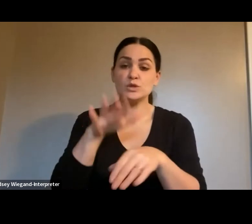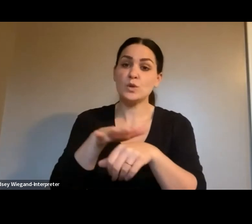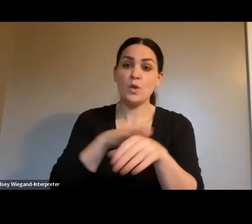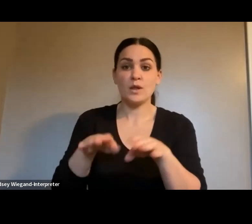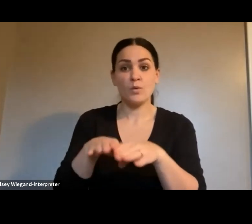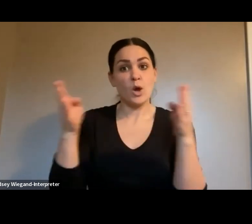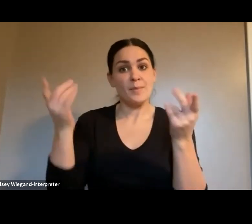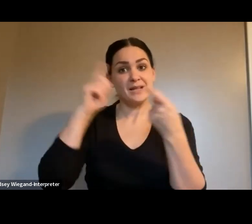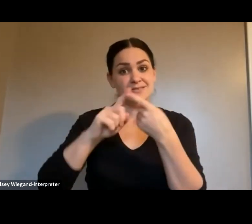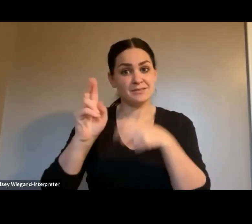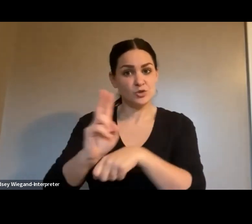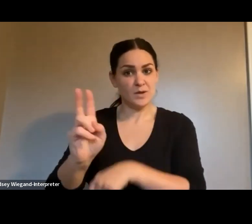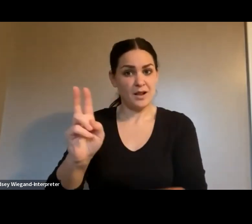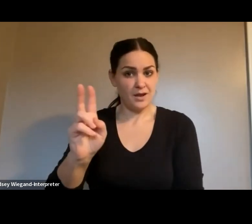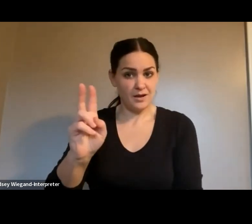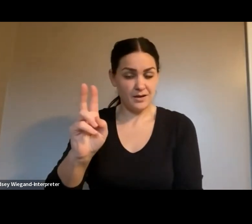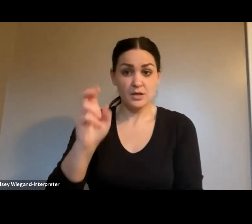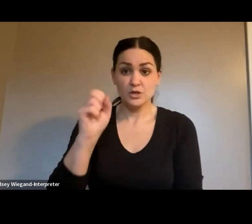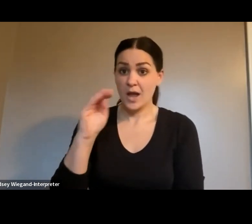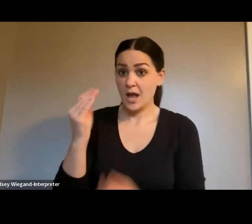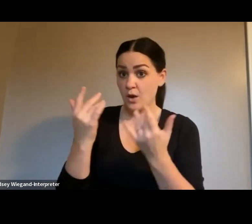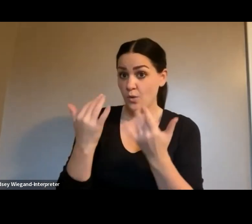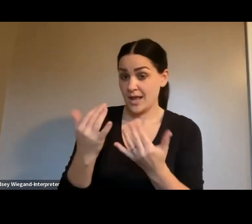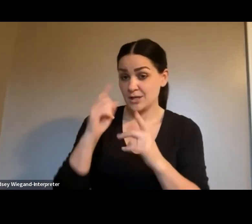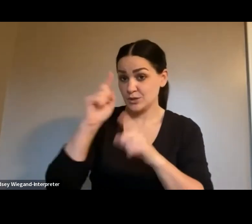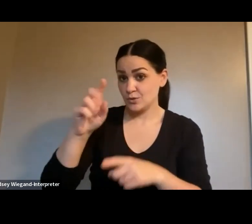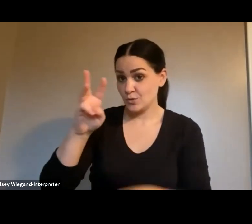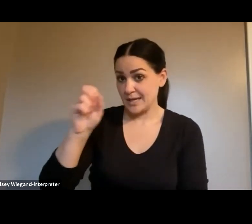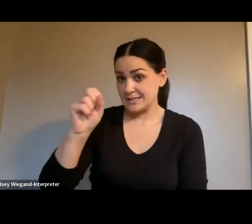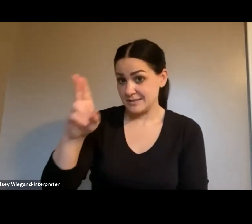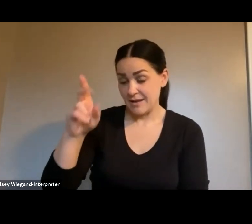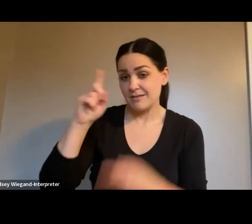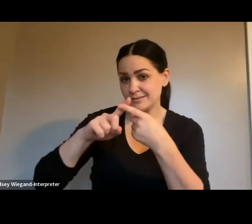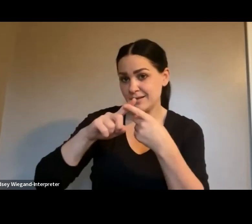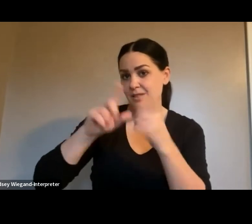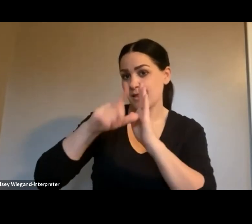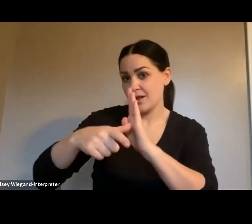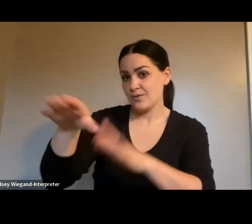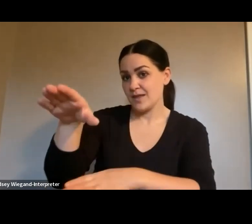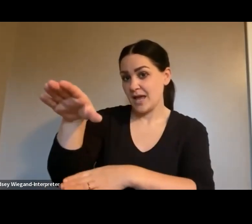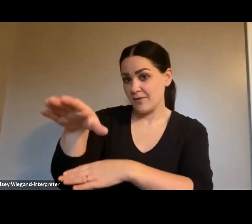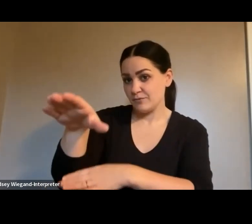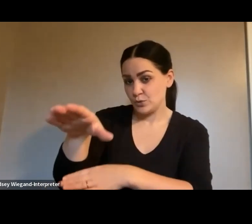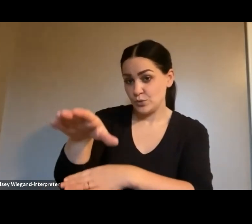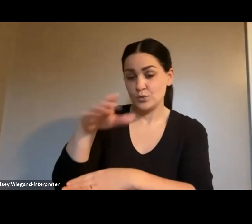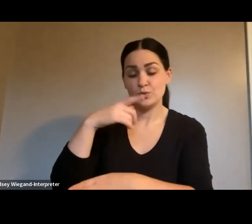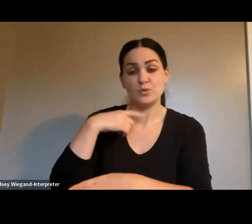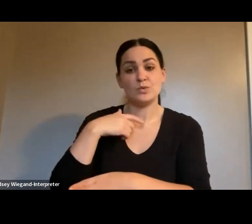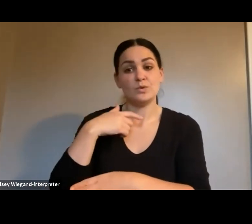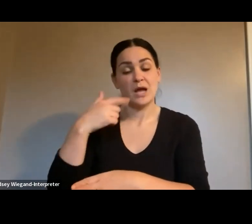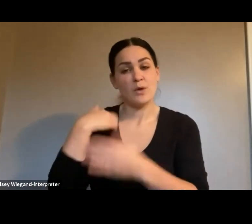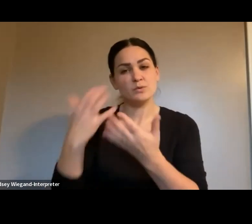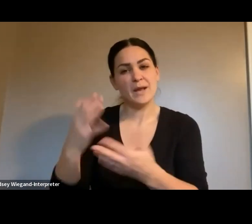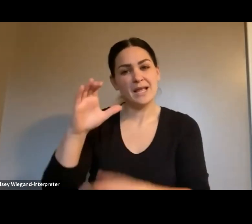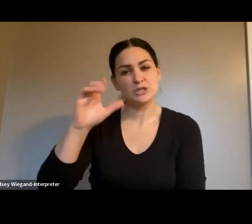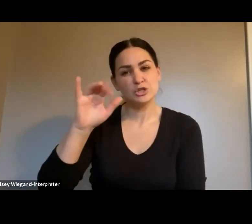two o'clock. So I waited to go to Wayne State until later on in the afternoon. I was waiting at Grand Circus Park